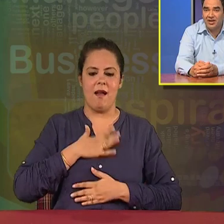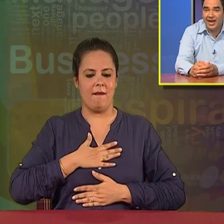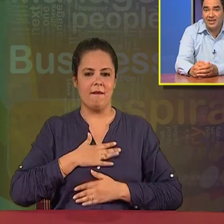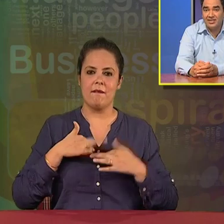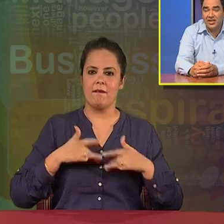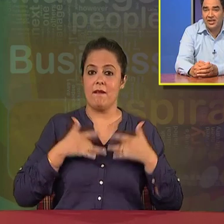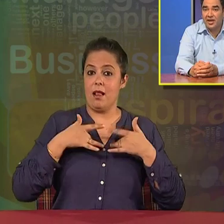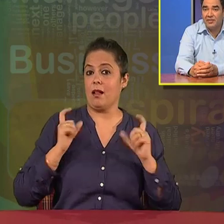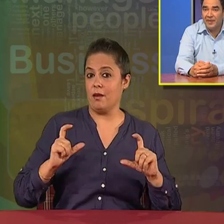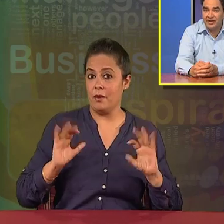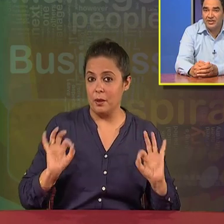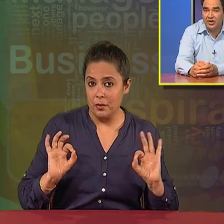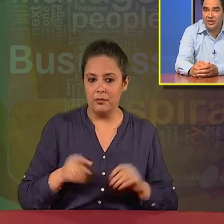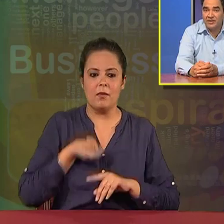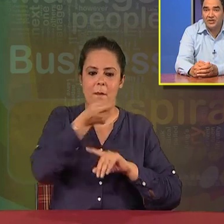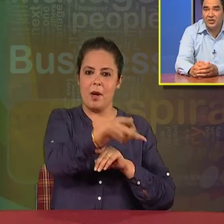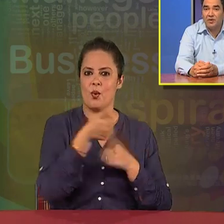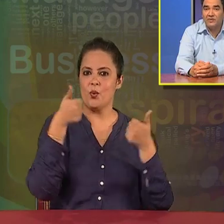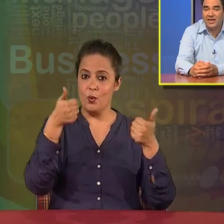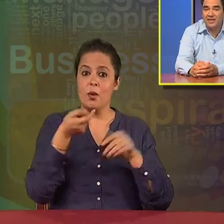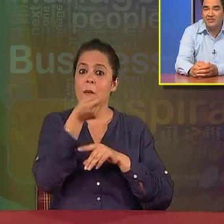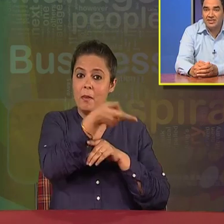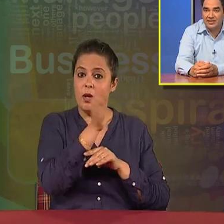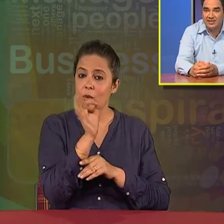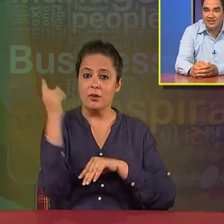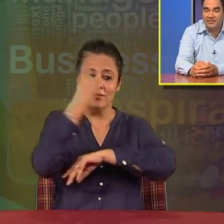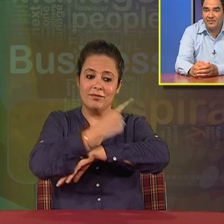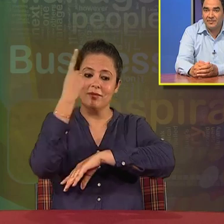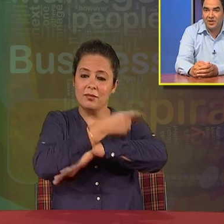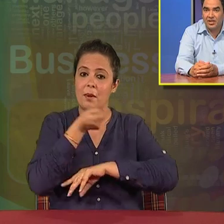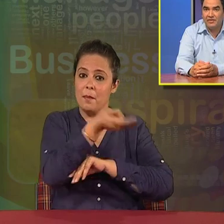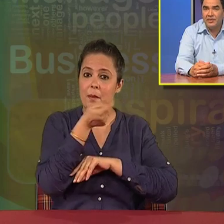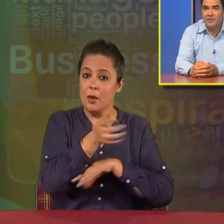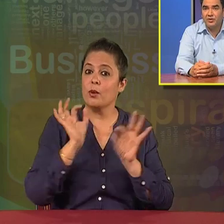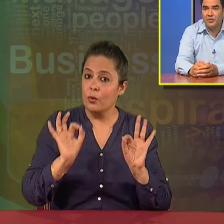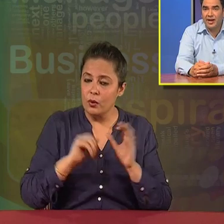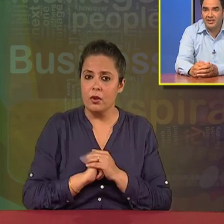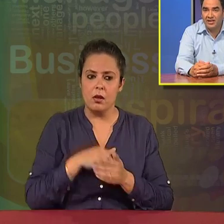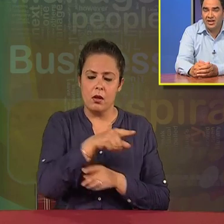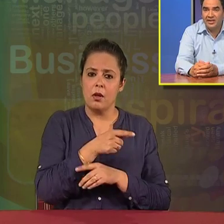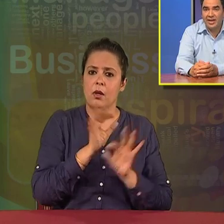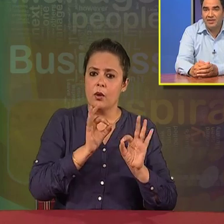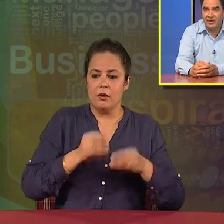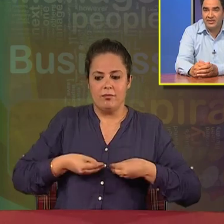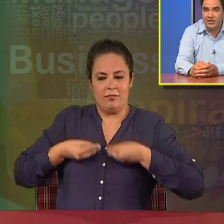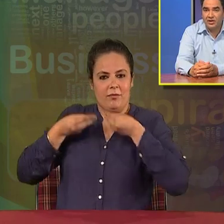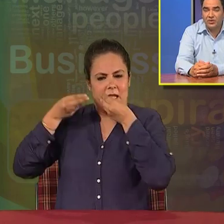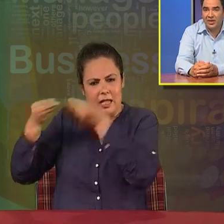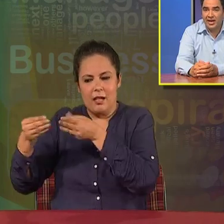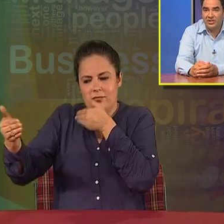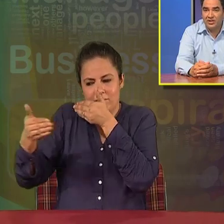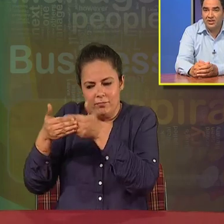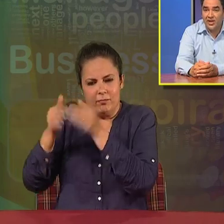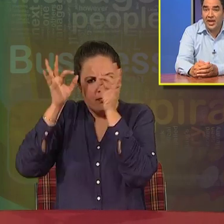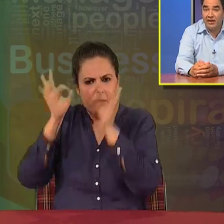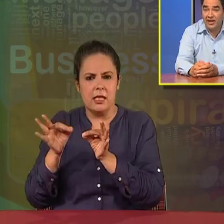as they are being paid sufficient amount of salaries and wages. They will be able to provide their level best to the